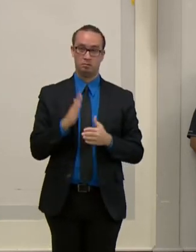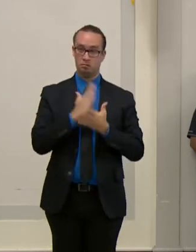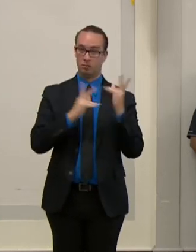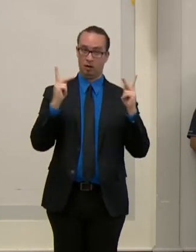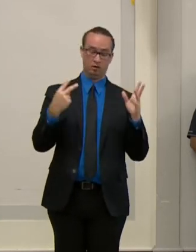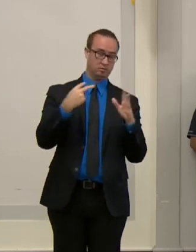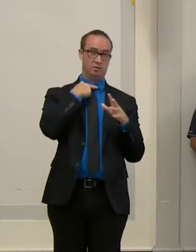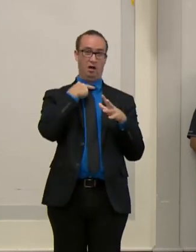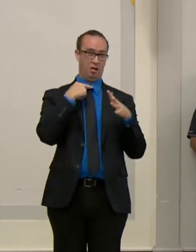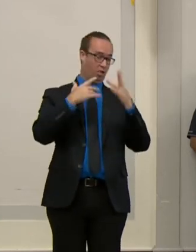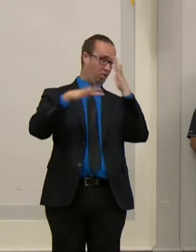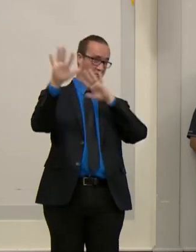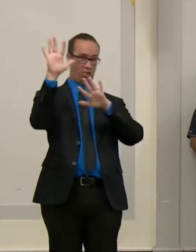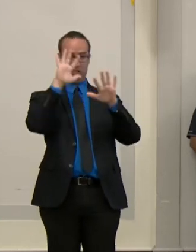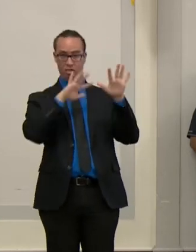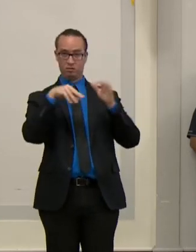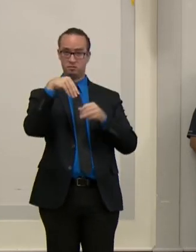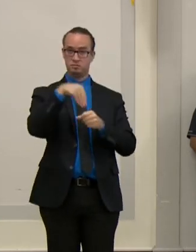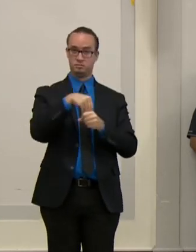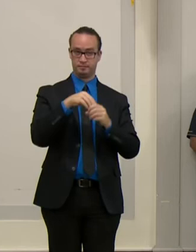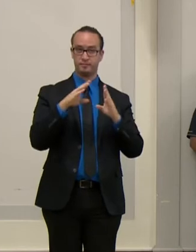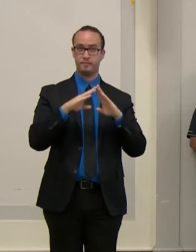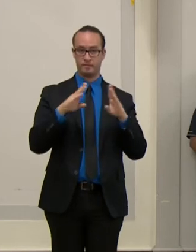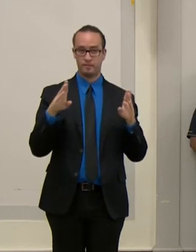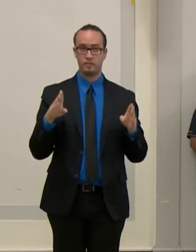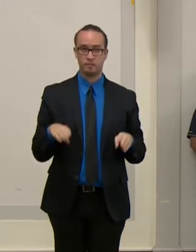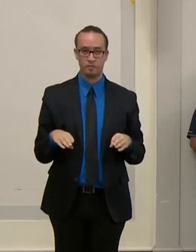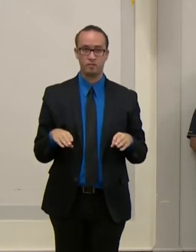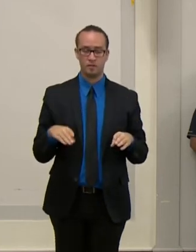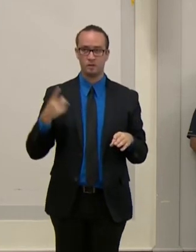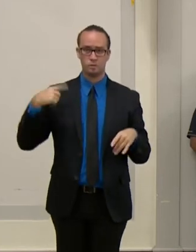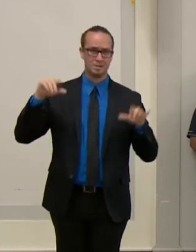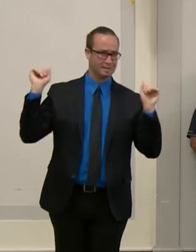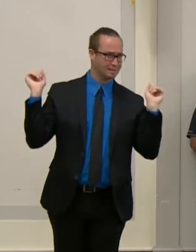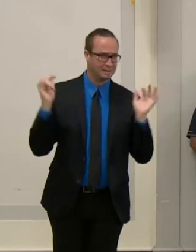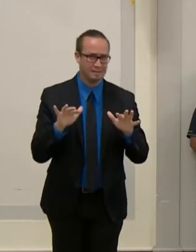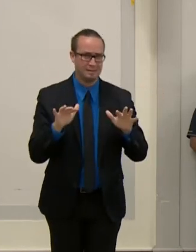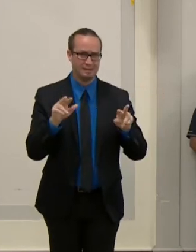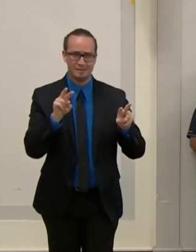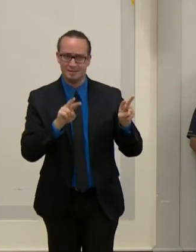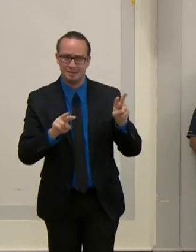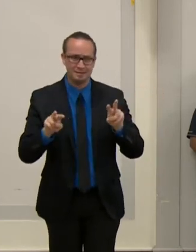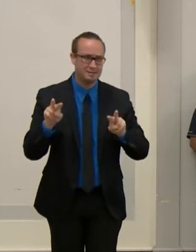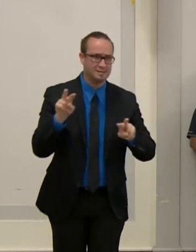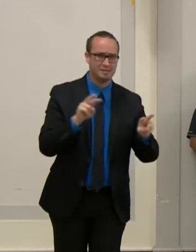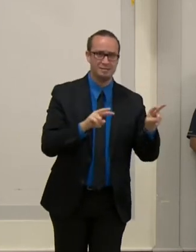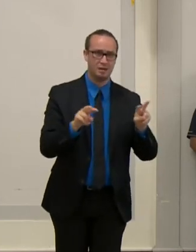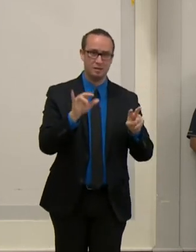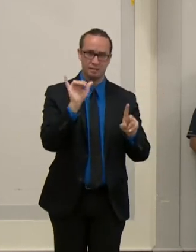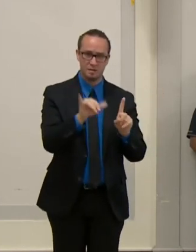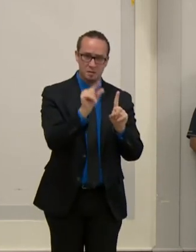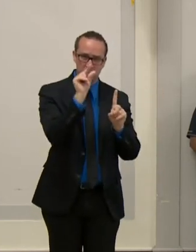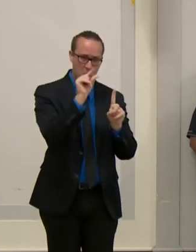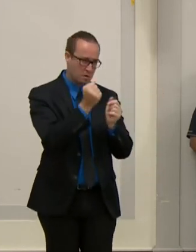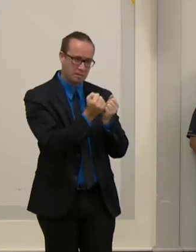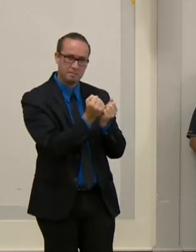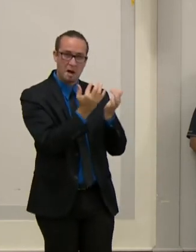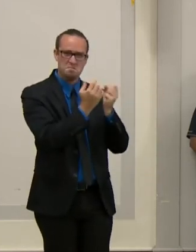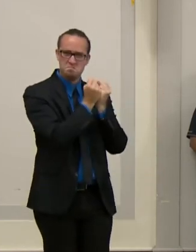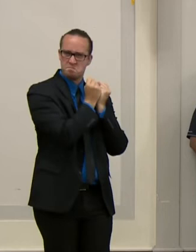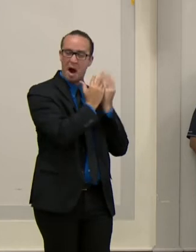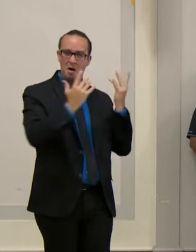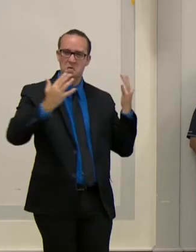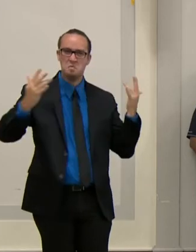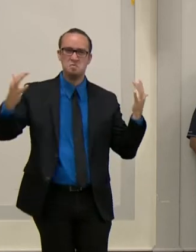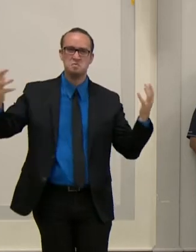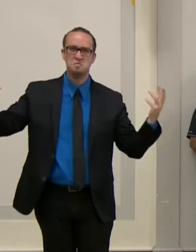rescue operations, as well as control of resulting active fires, small fires. Additional units, as well as our special operational